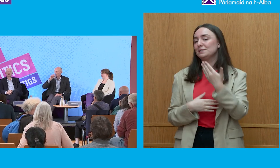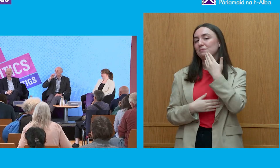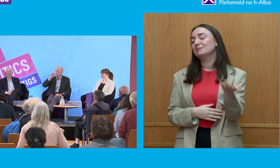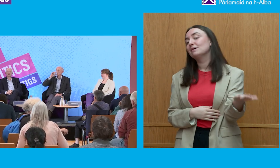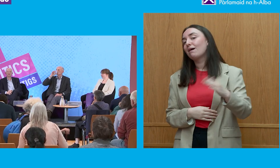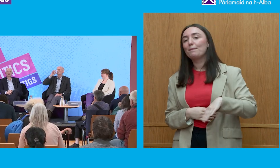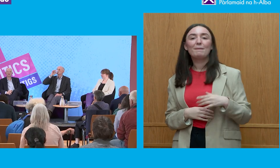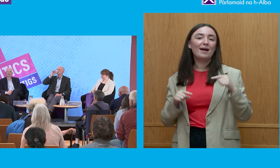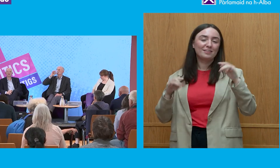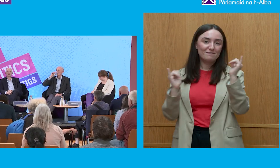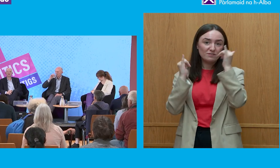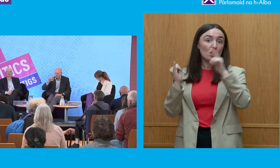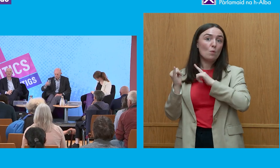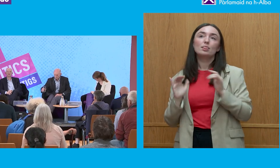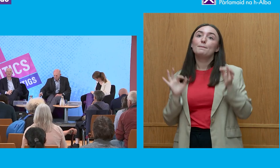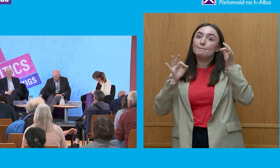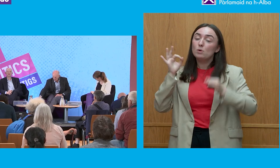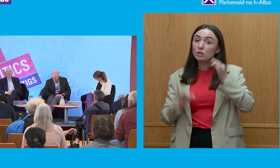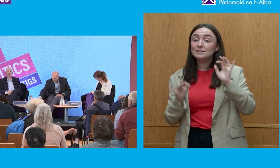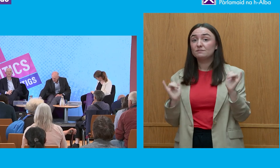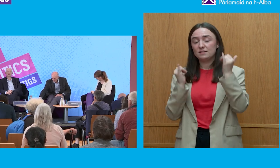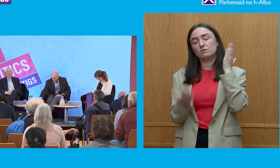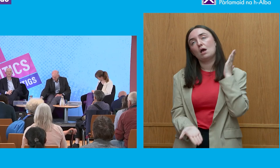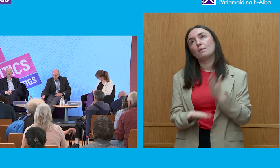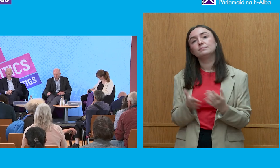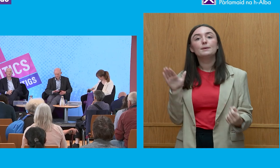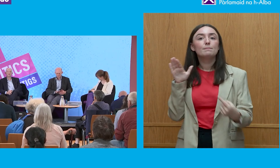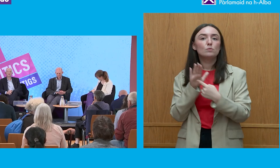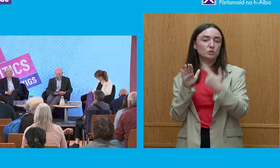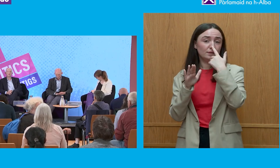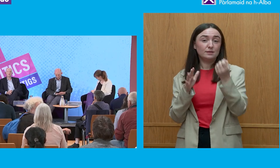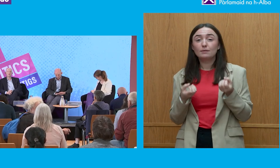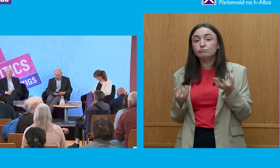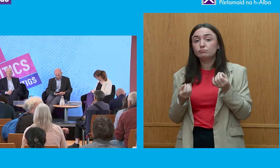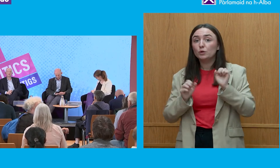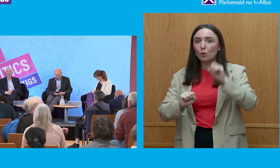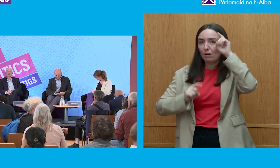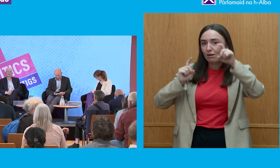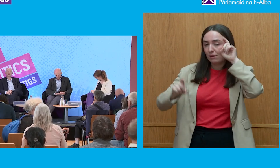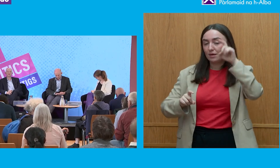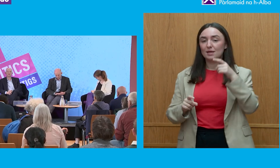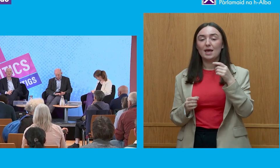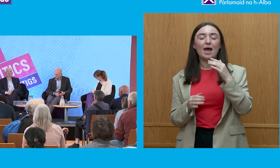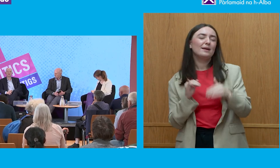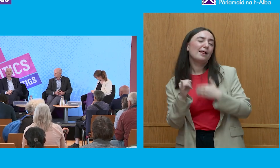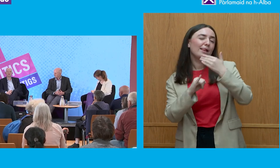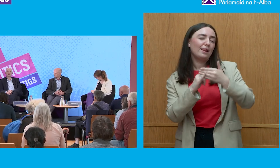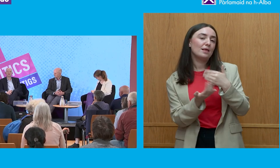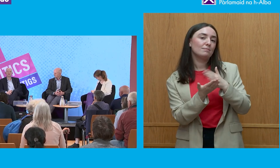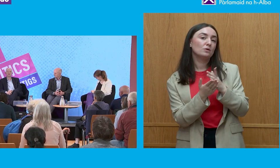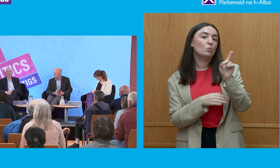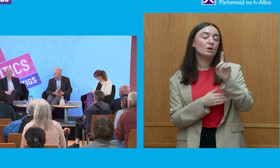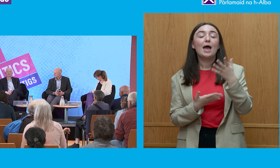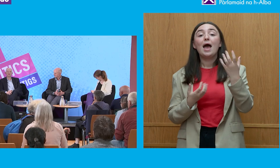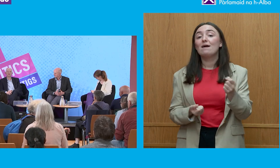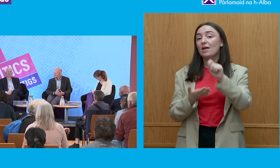festival because the politics festival is a very very important opportunity to contribute and there's a final little thing from the conveners there is an elections bill